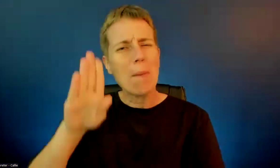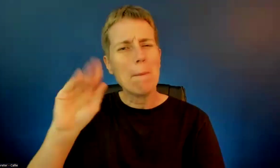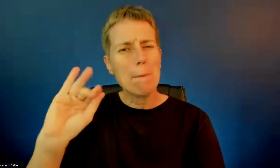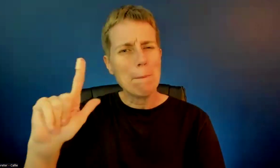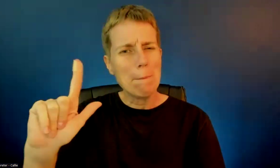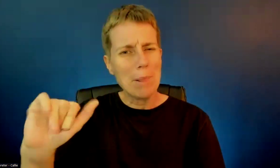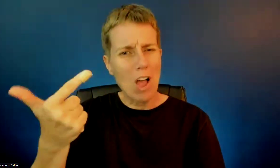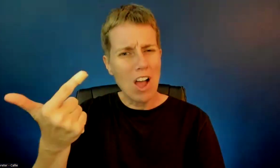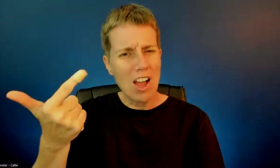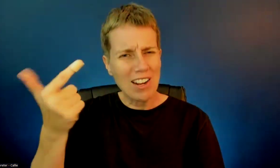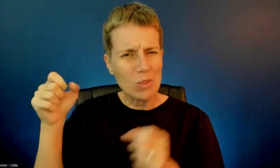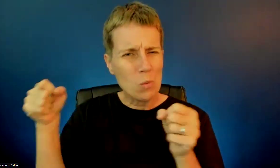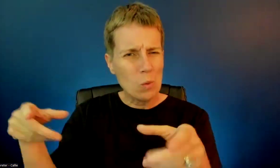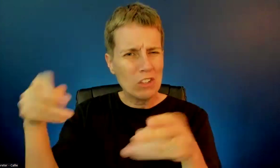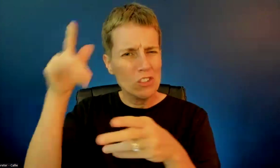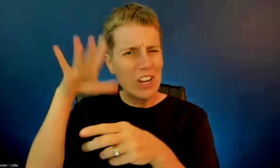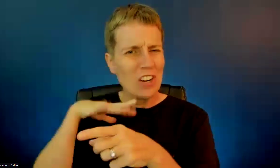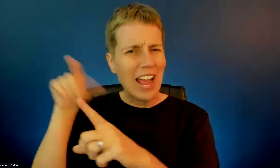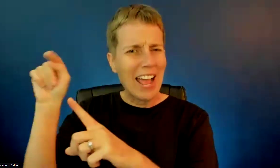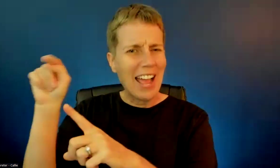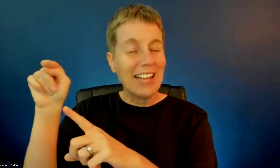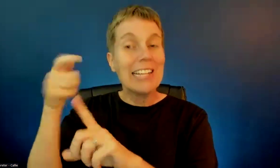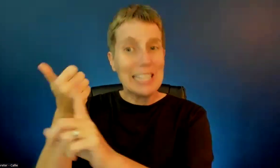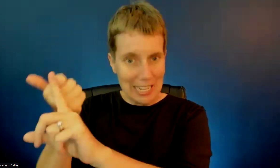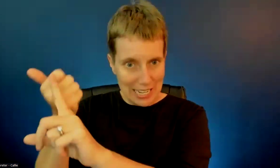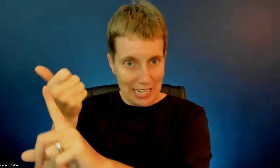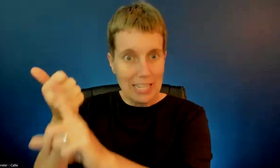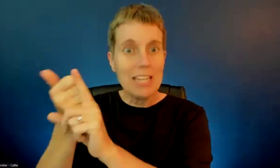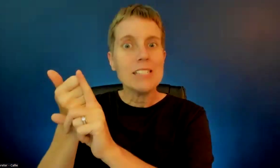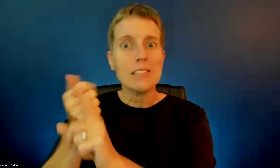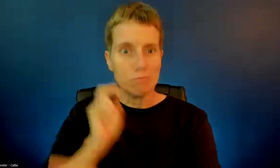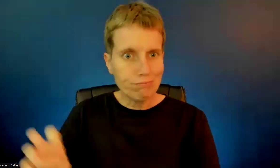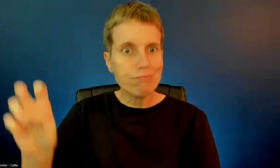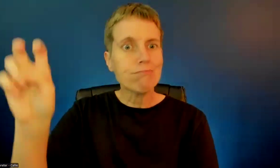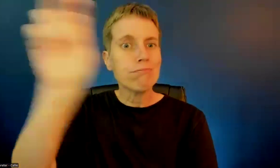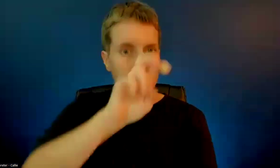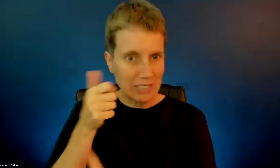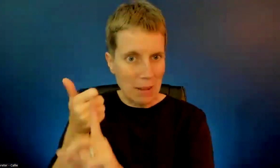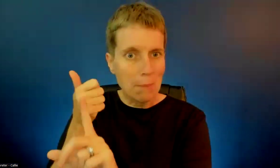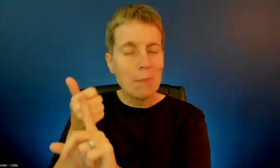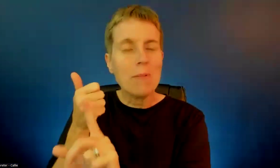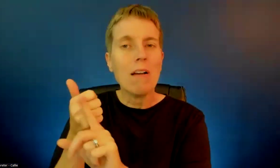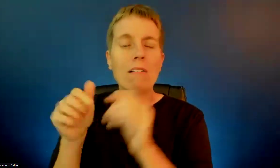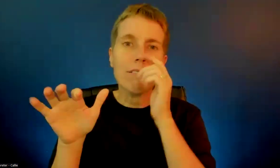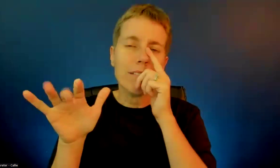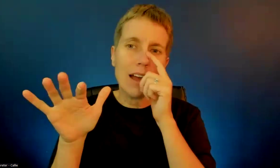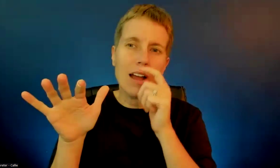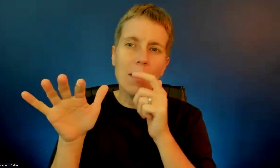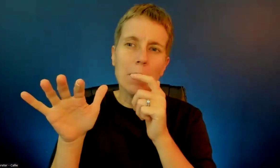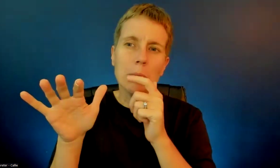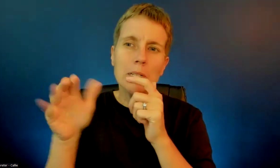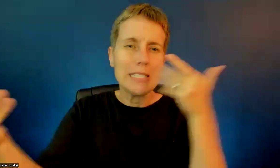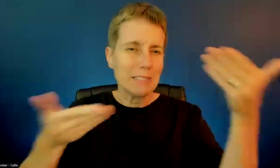He's doing an excursion, an all-exclusive excursion to